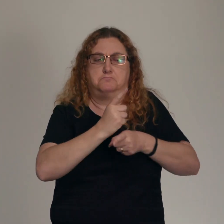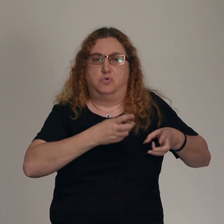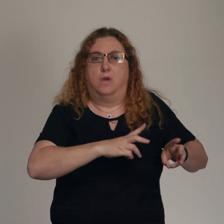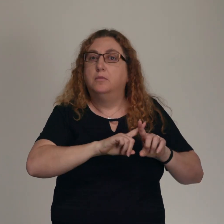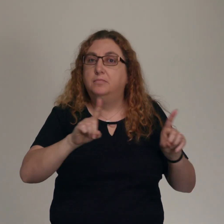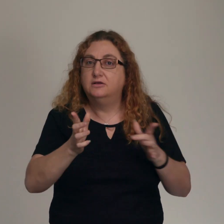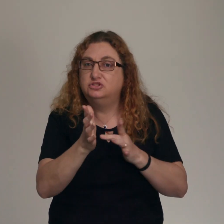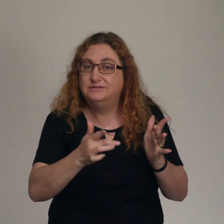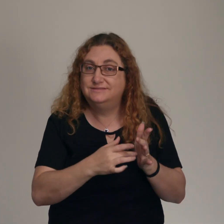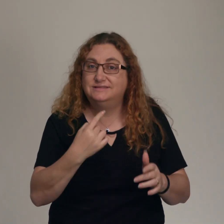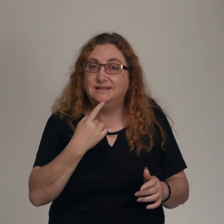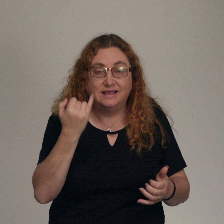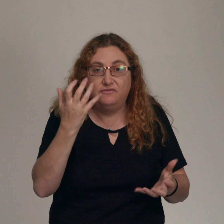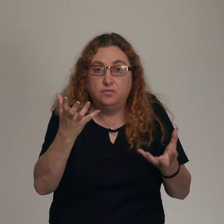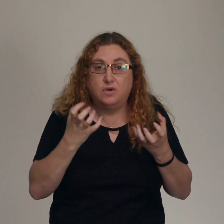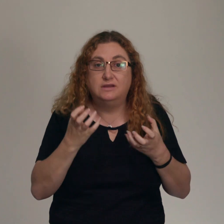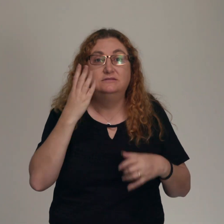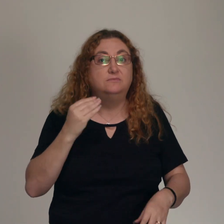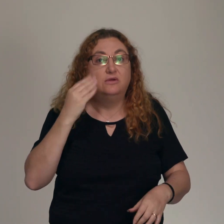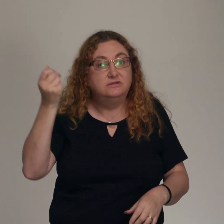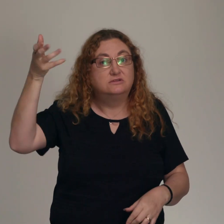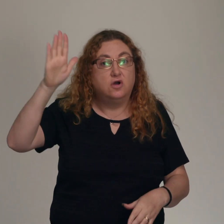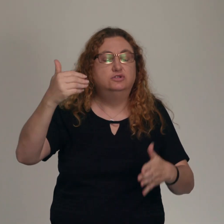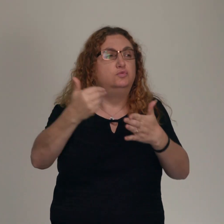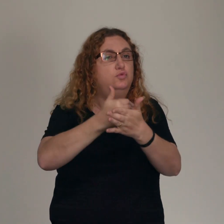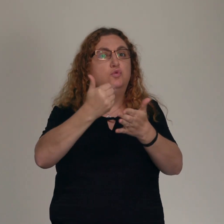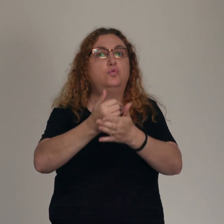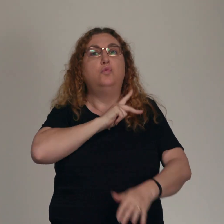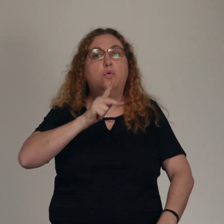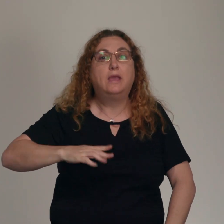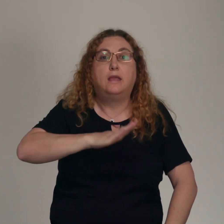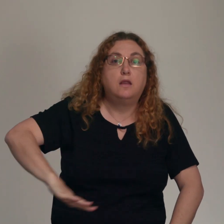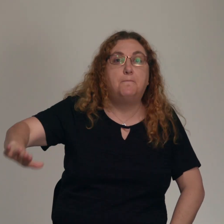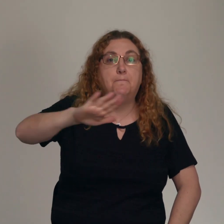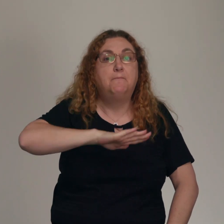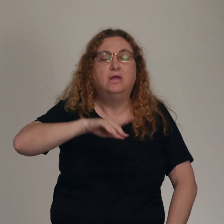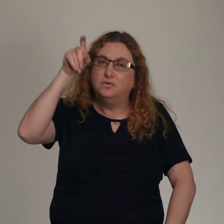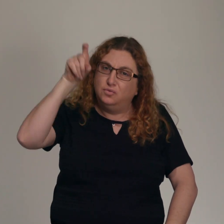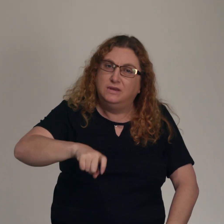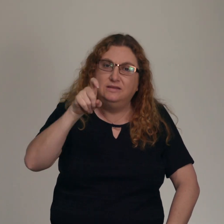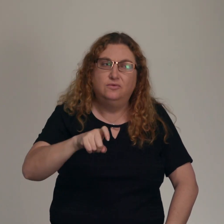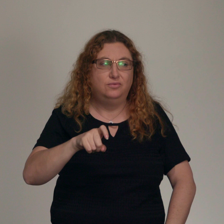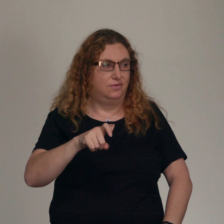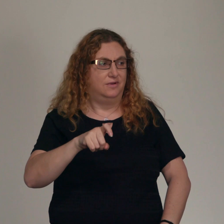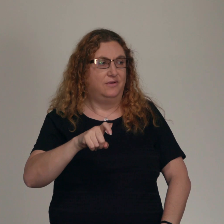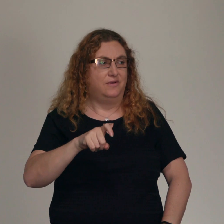look, if you want to experience the kingdom of God, if you want to enter the kingdom of heaven, you need to be better than the Pharisees.